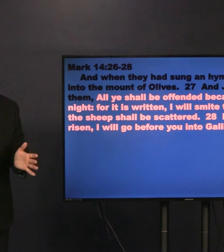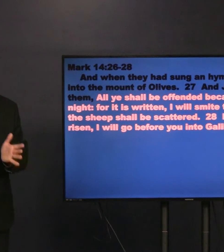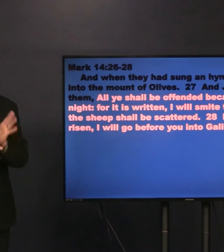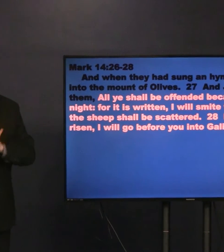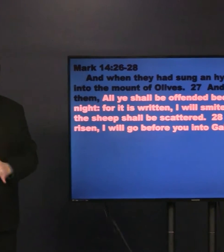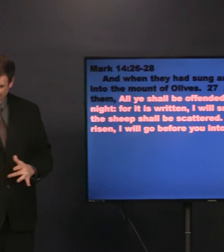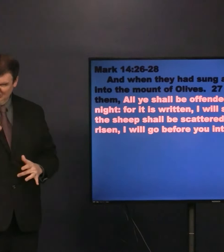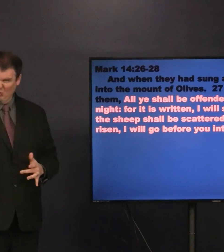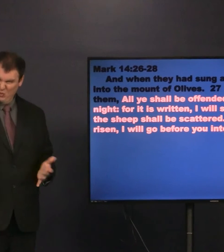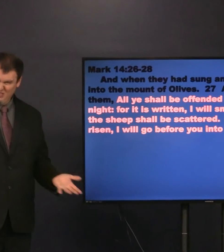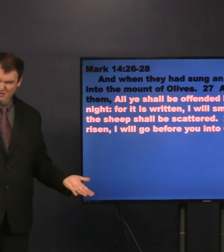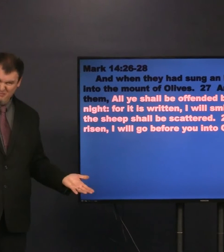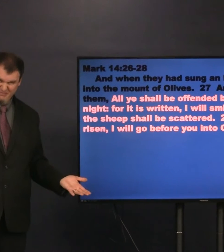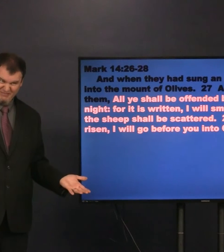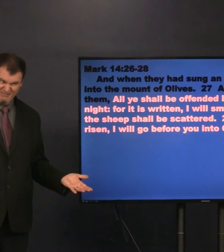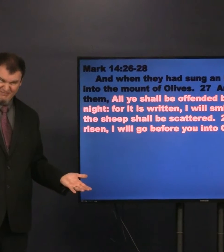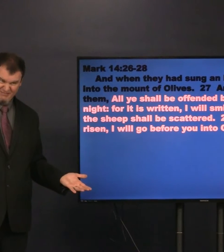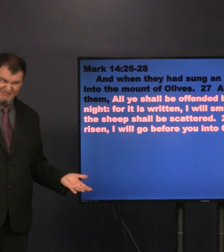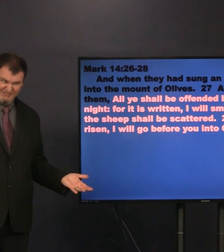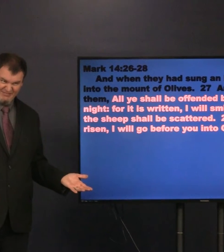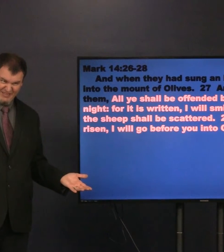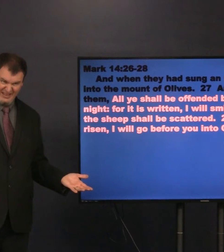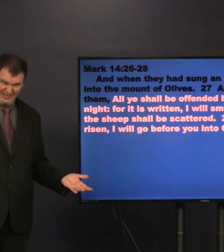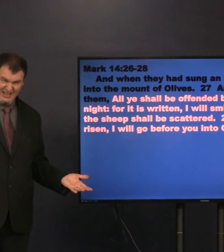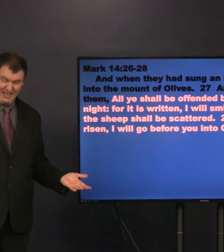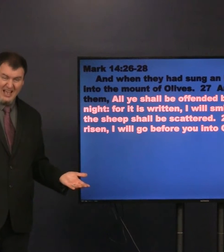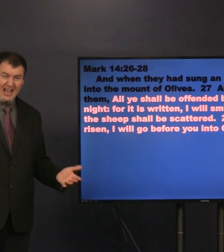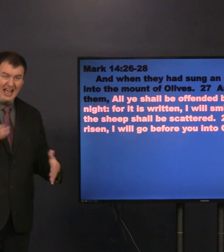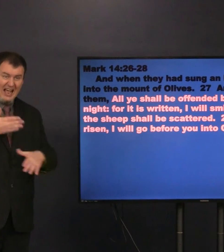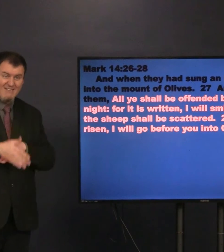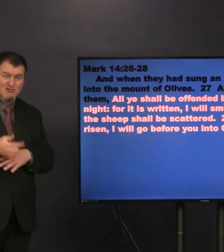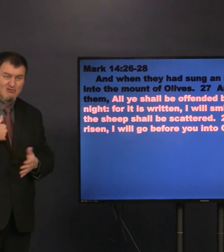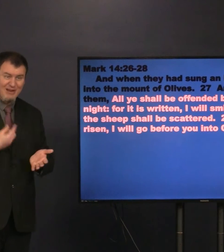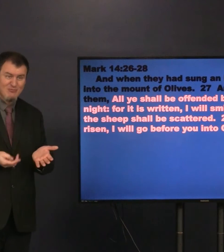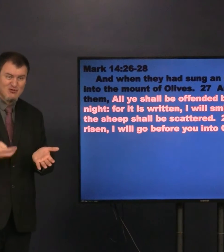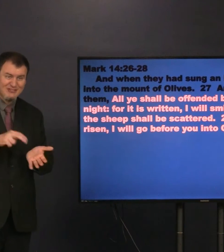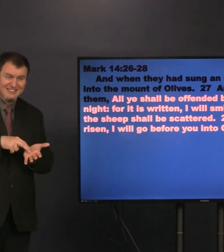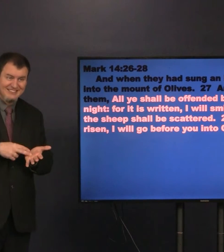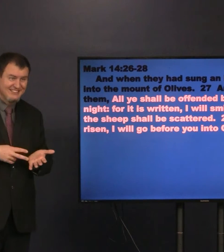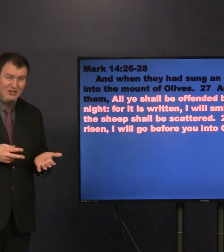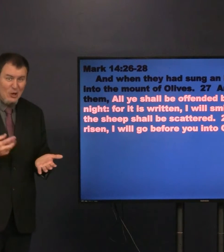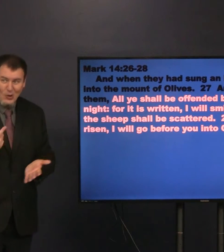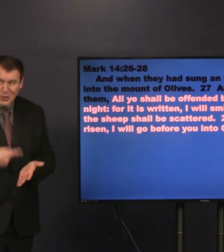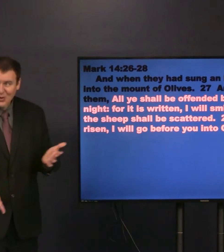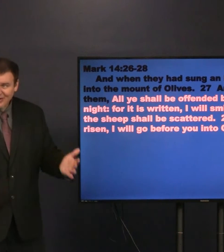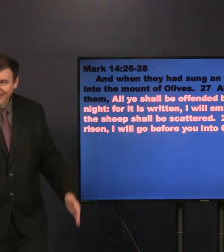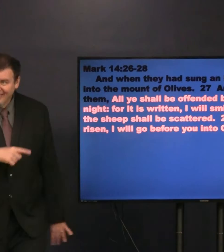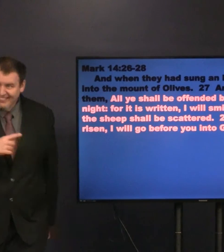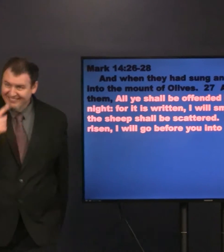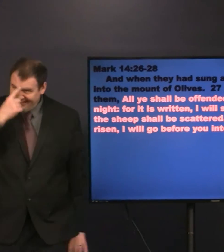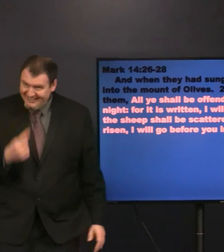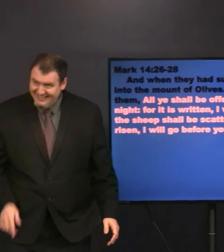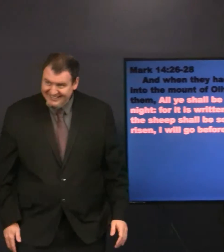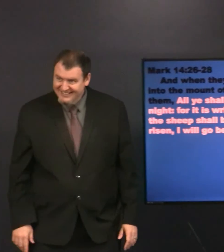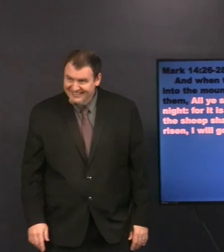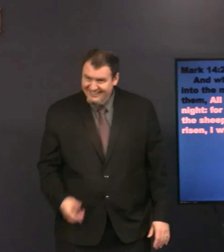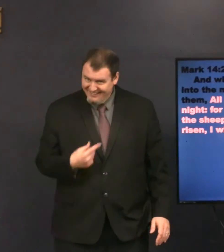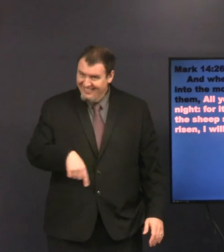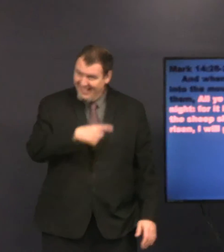Now, here, Jesus says, finally, tells them, after I'm risen, what are they thinking?